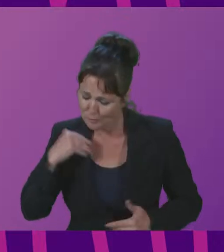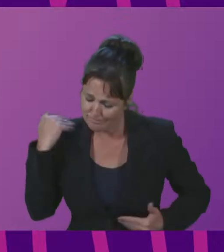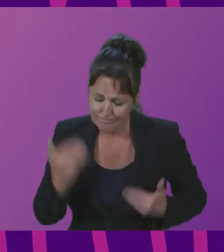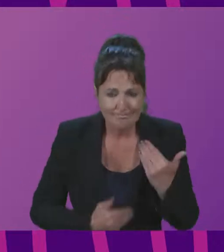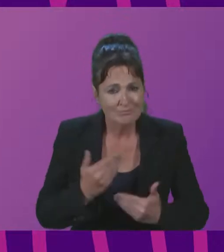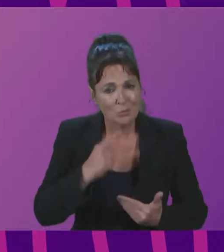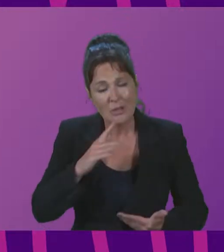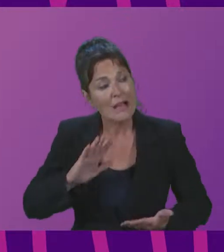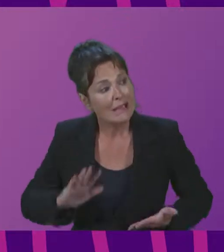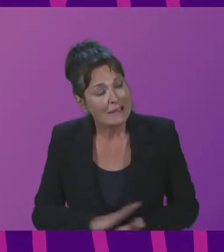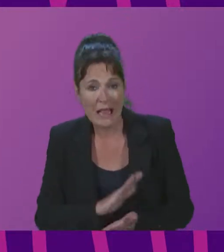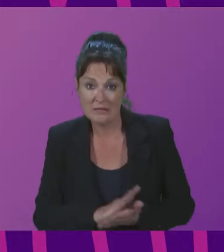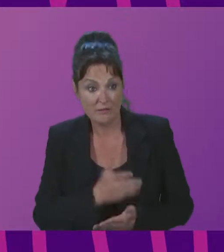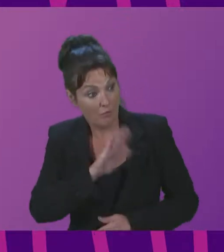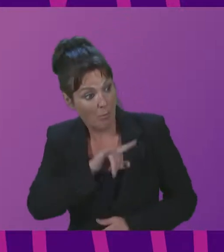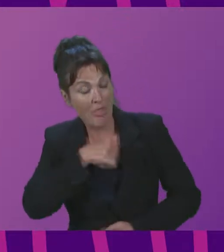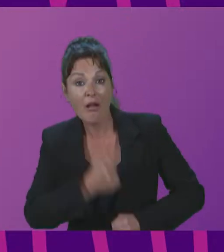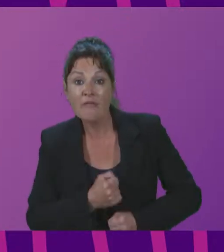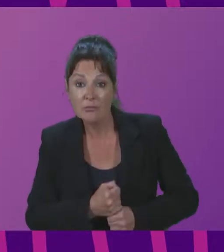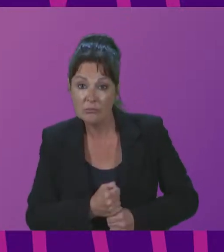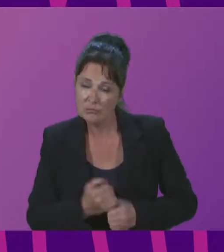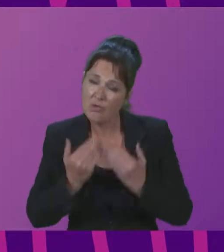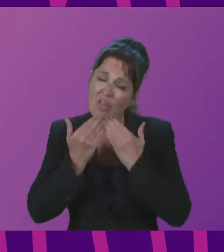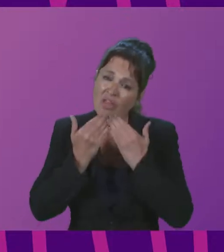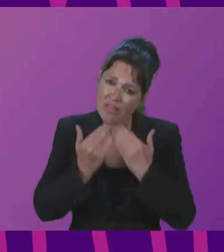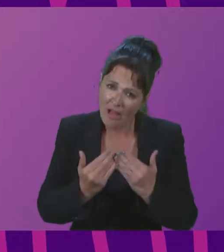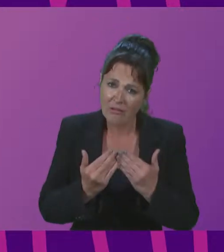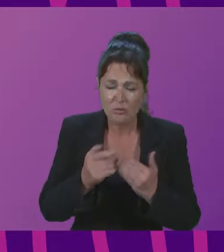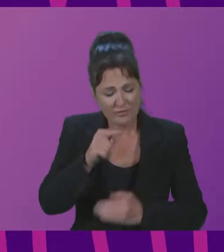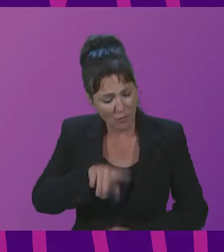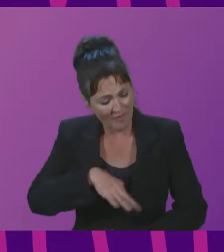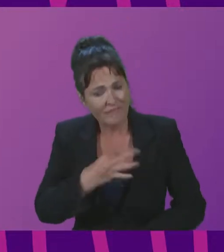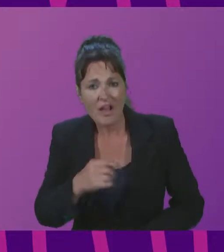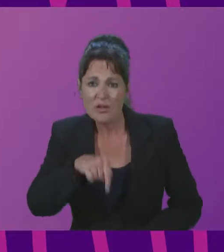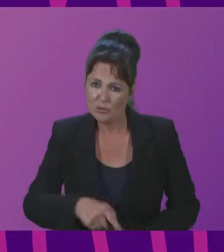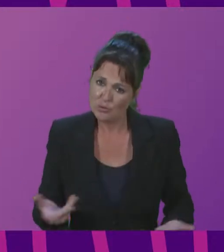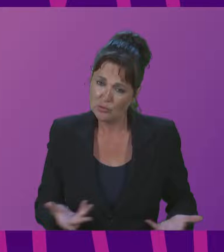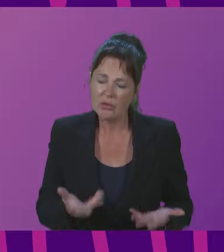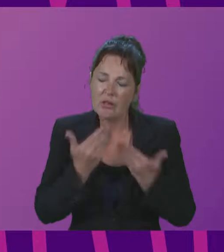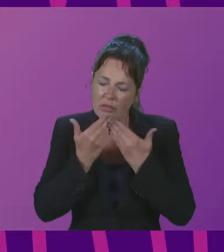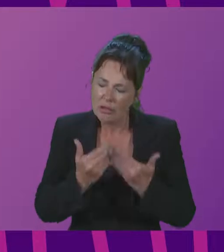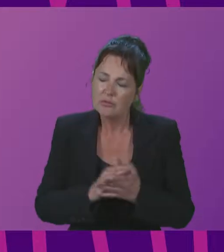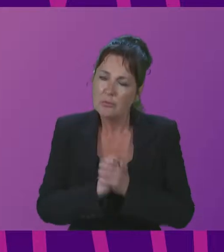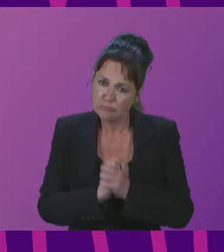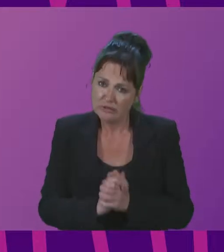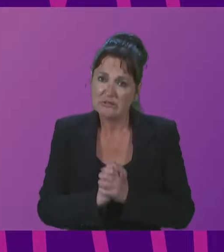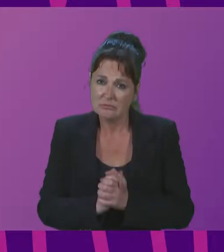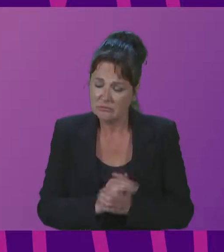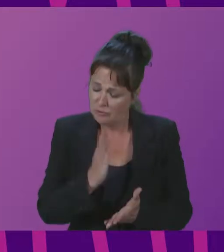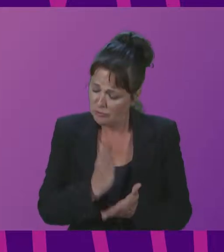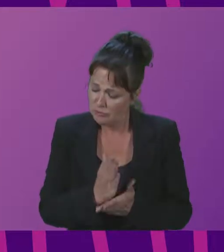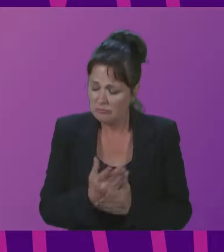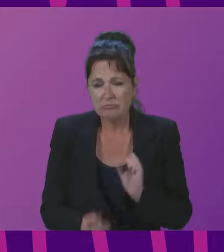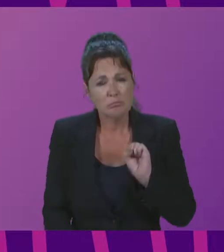On behalf of the government, I would like to thank you sincerely for inviting us to take part of this very